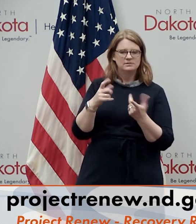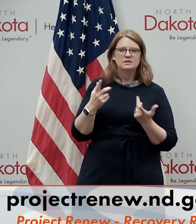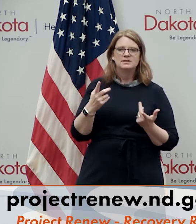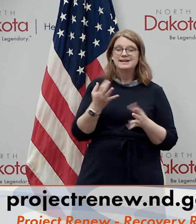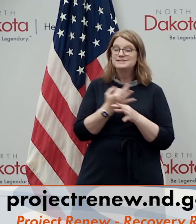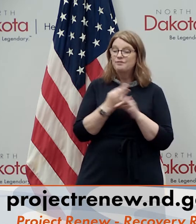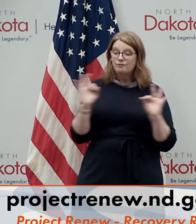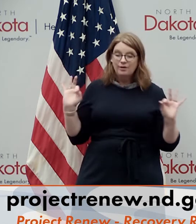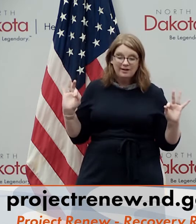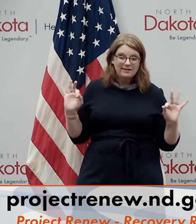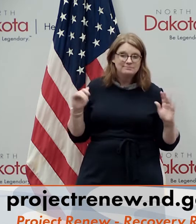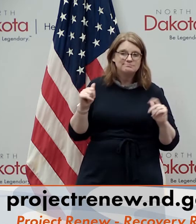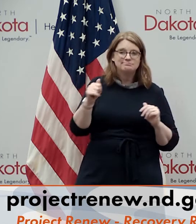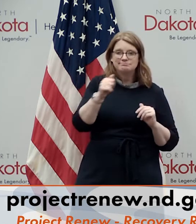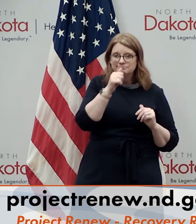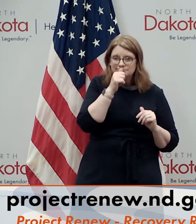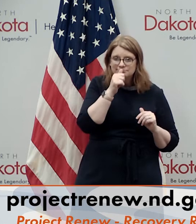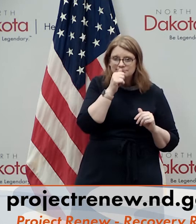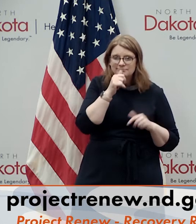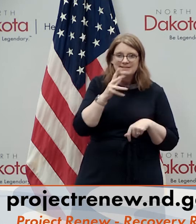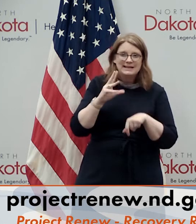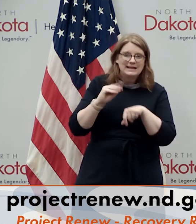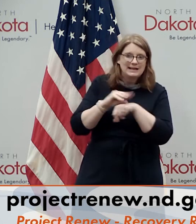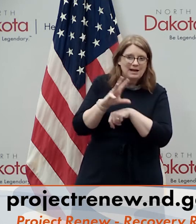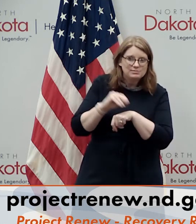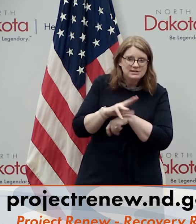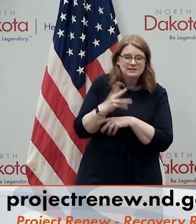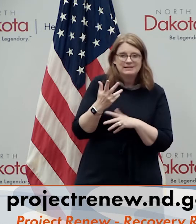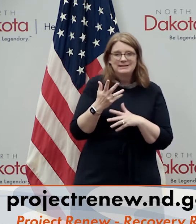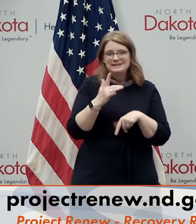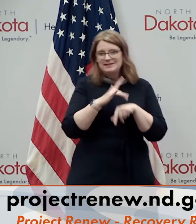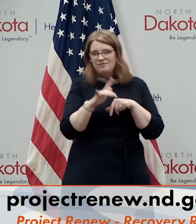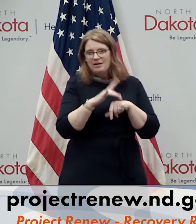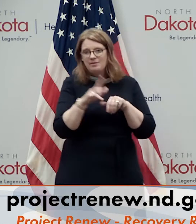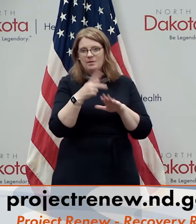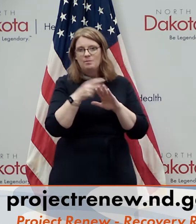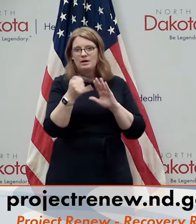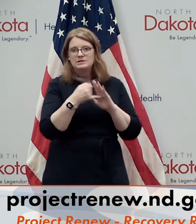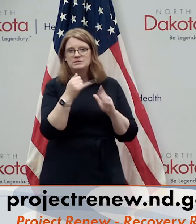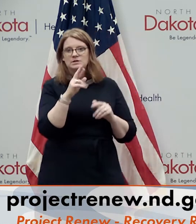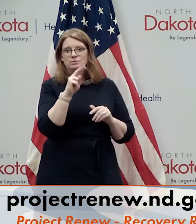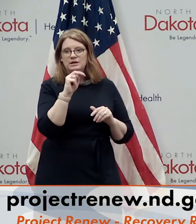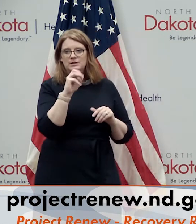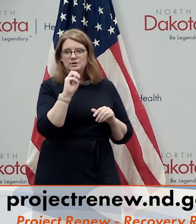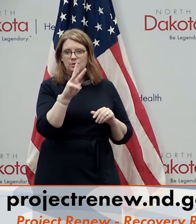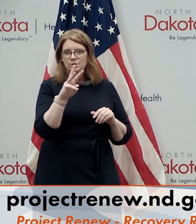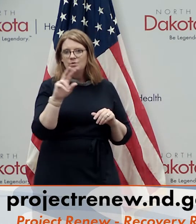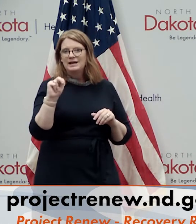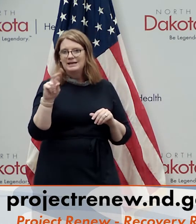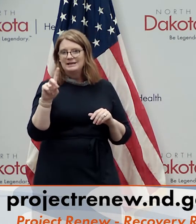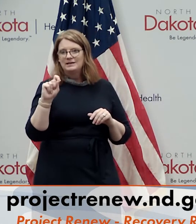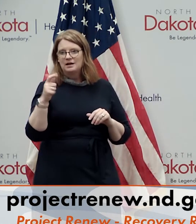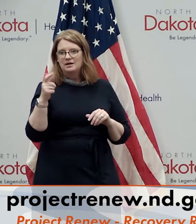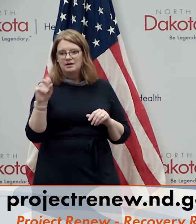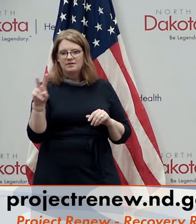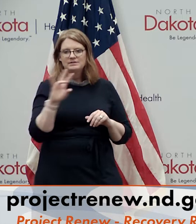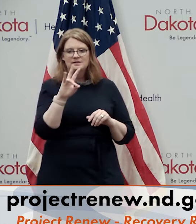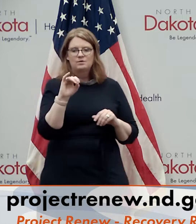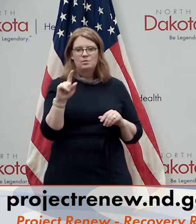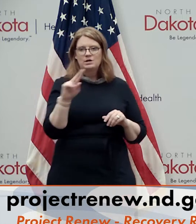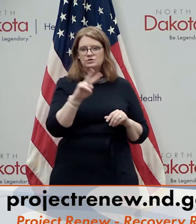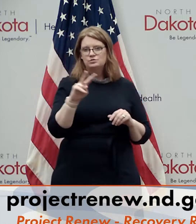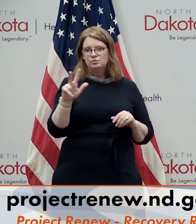it's free and confidential crisis counseling uh are available project renew dot nd.gov or call 701-223